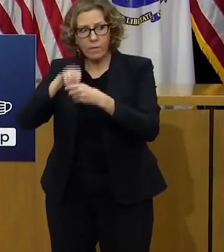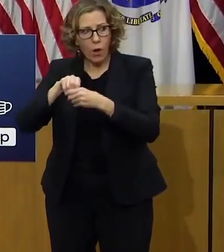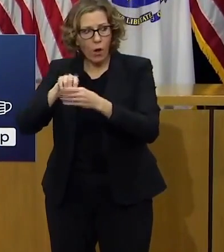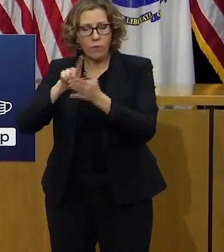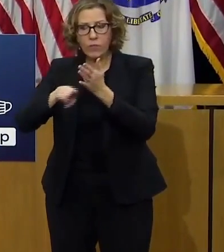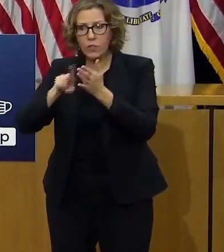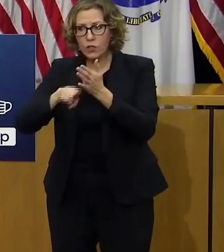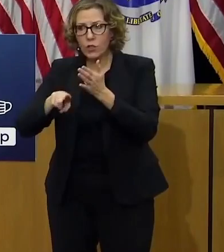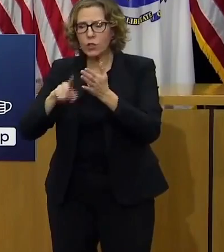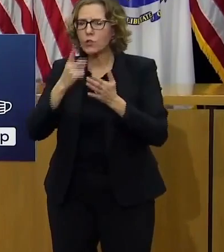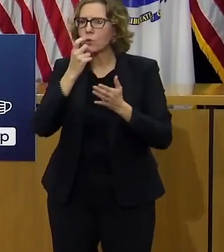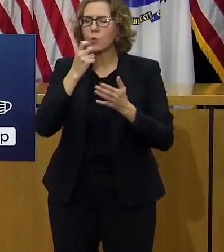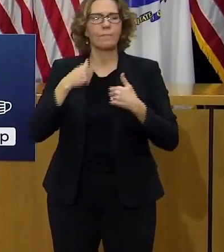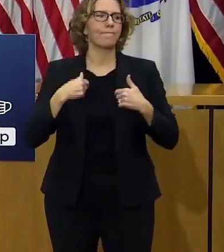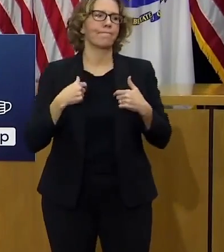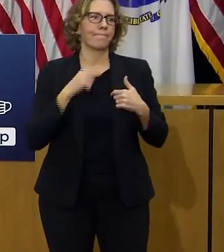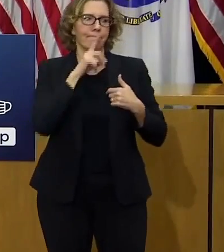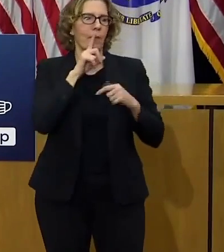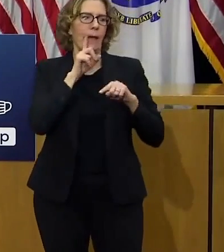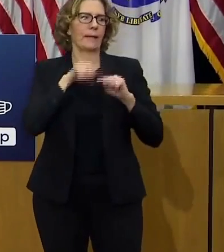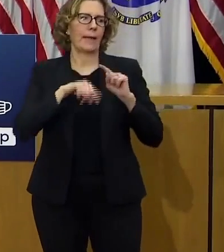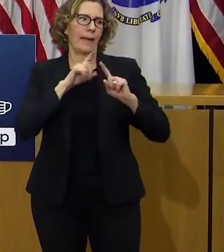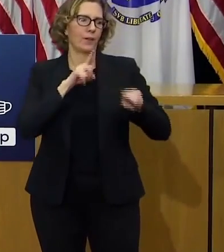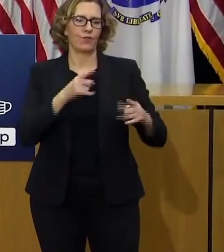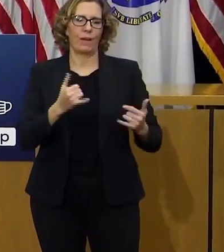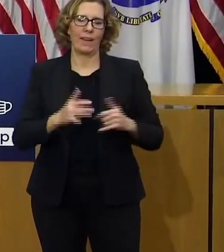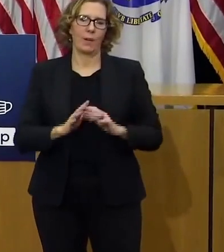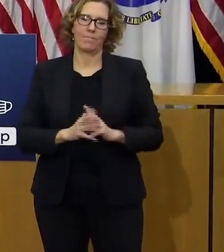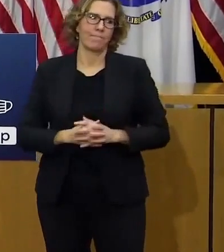i i can't answer that at this time